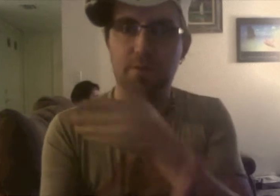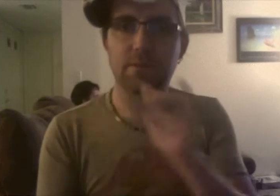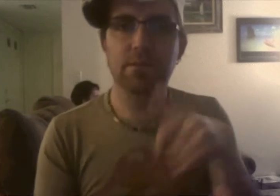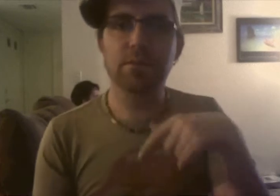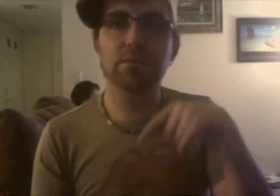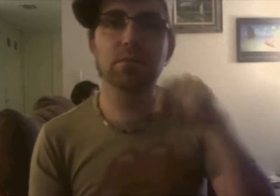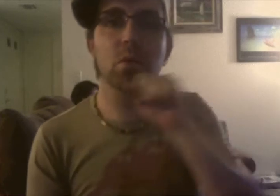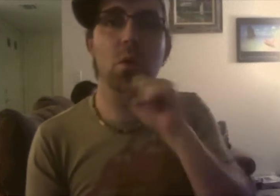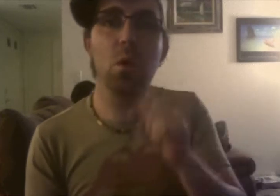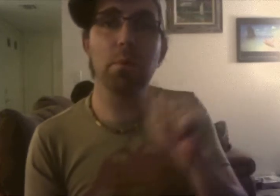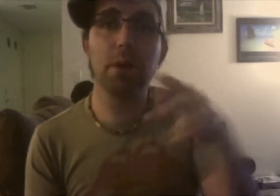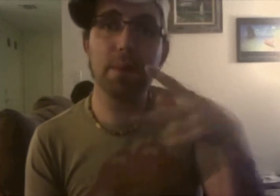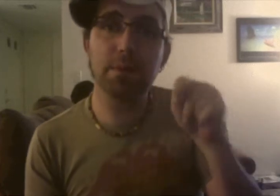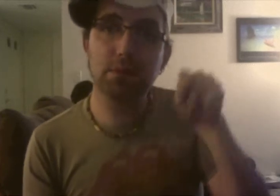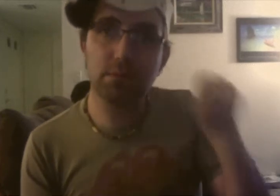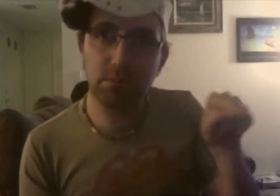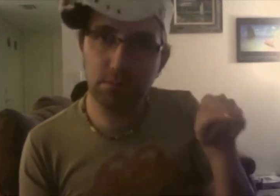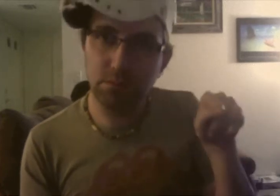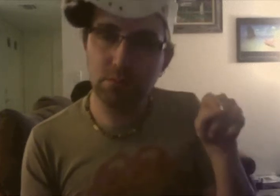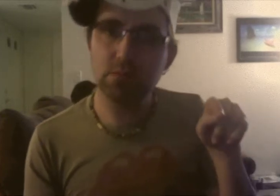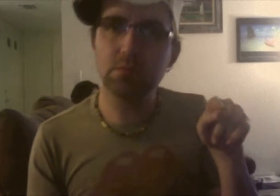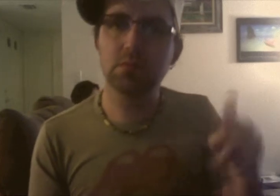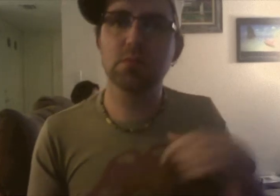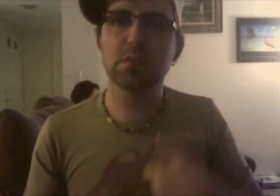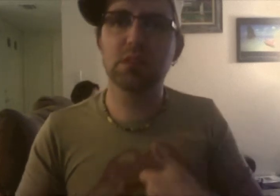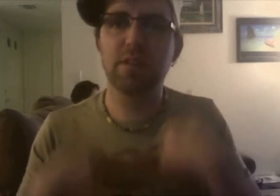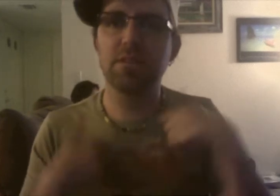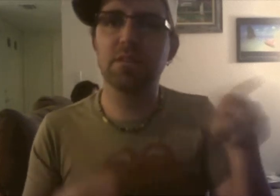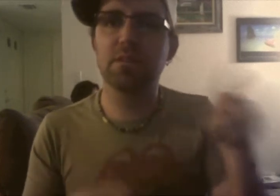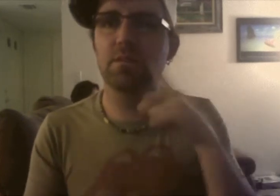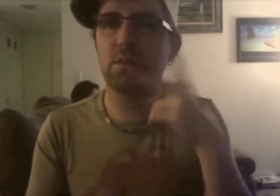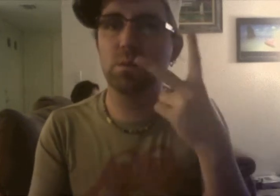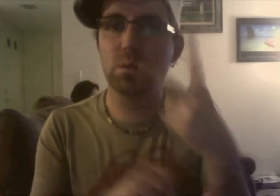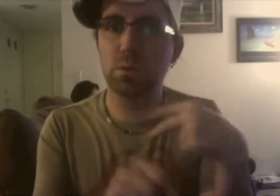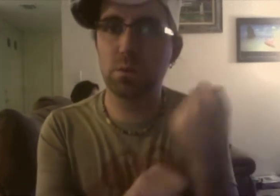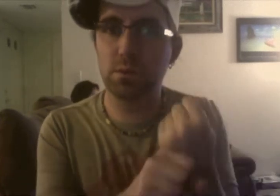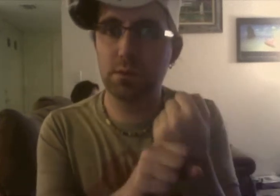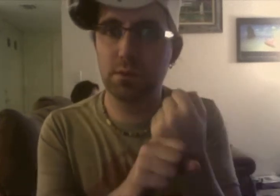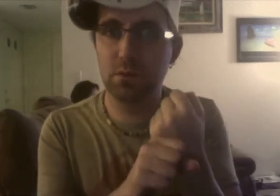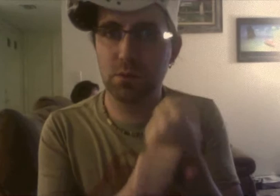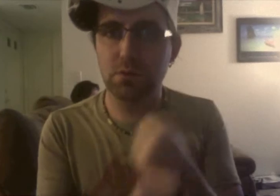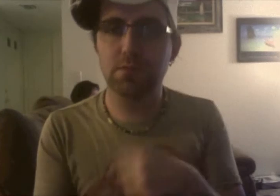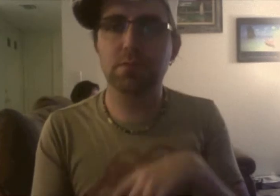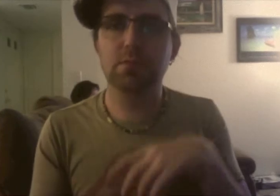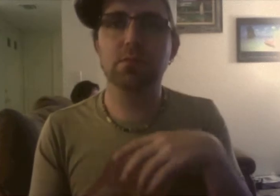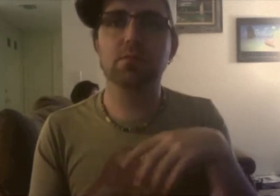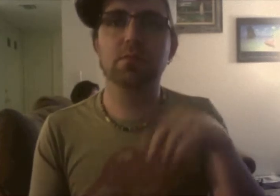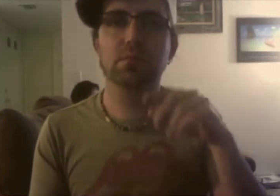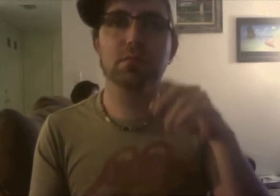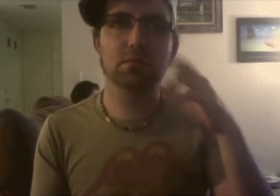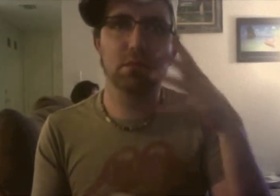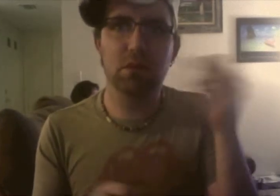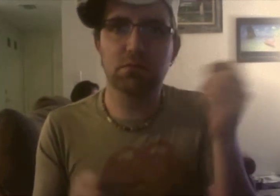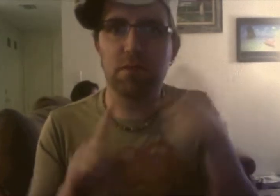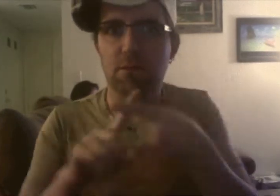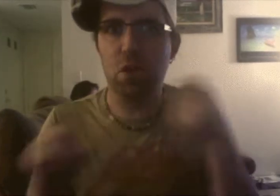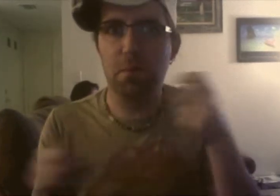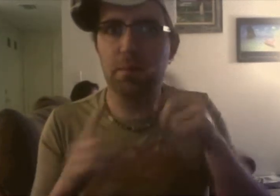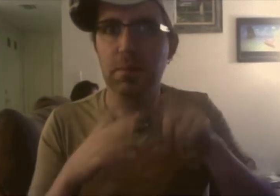Hits. Movies available include The Natural, Any Good in Sunday, and Happy Gilbert. With Xfinity Stream Hits,